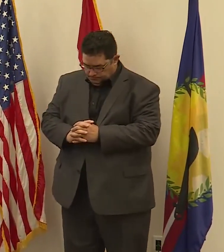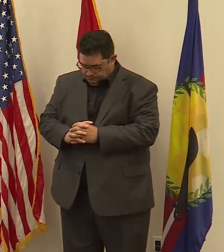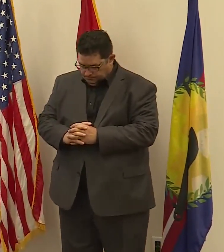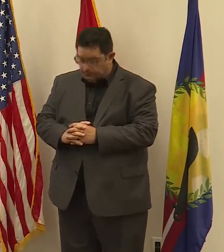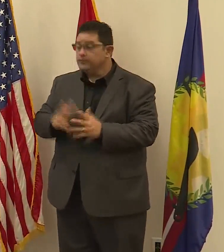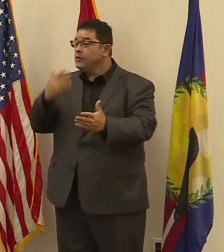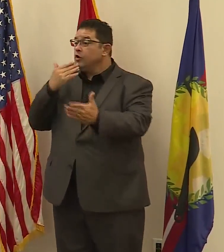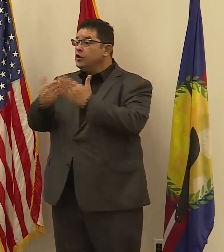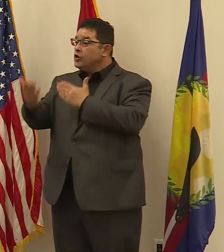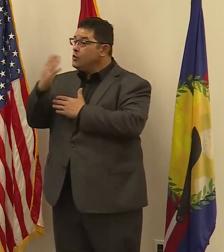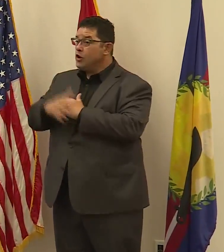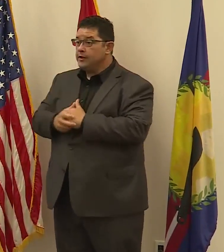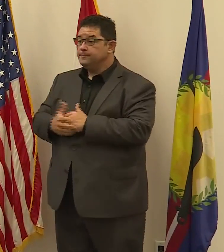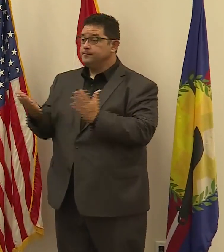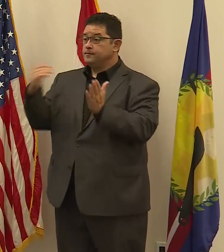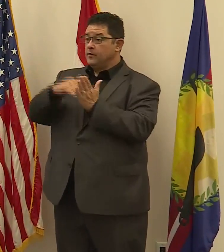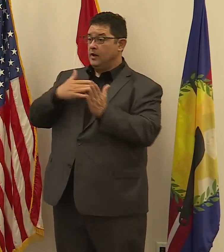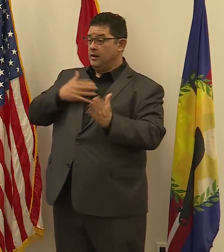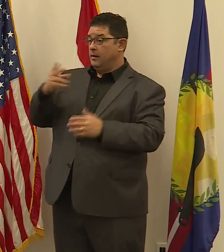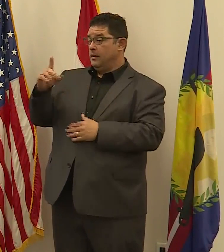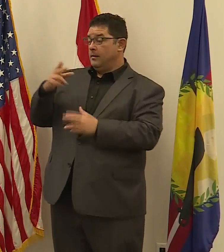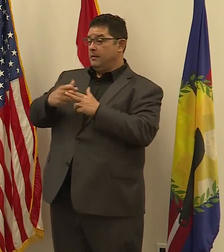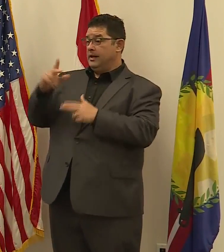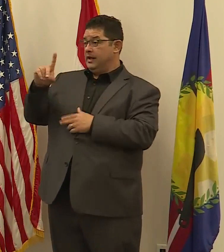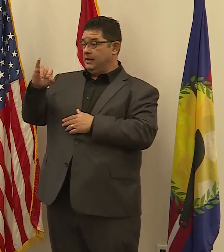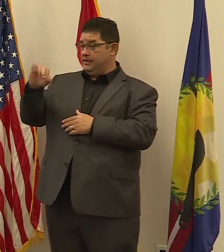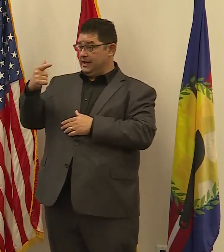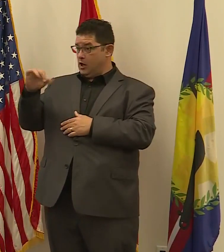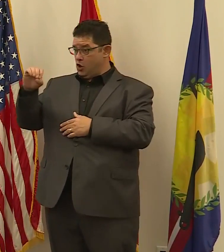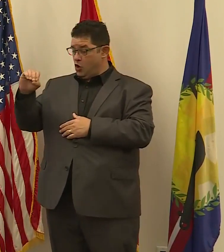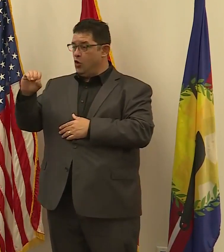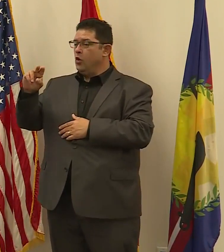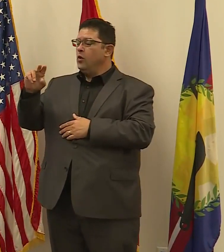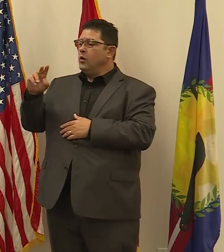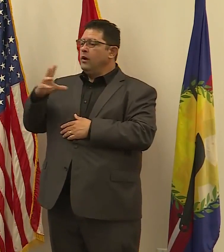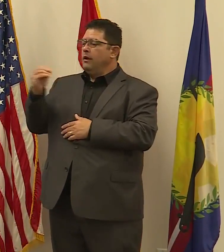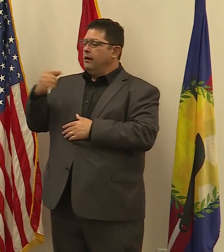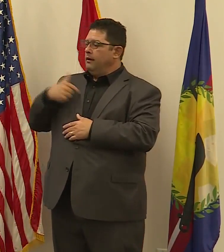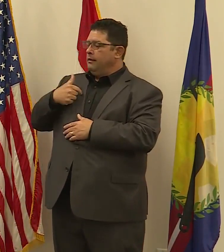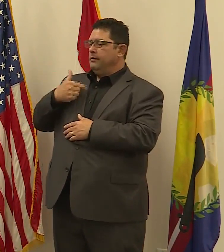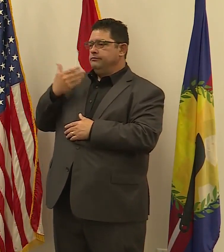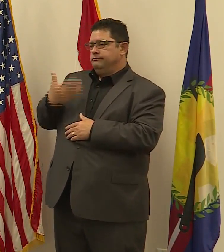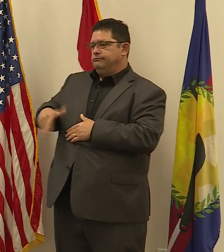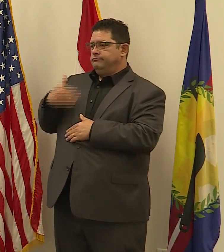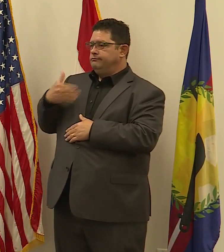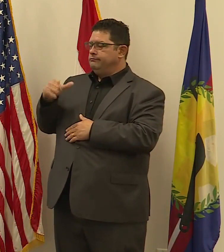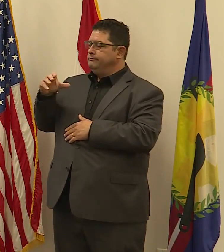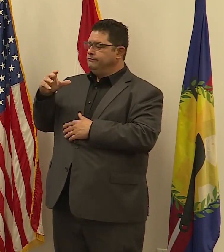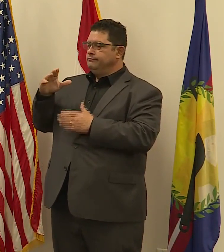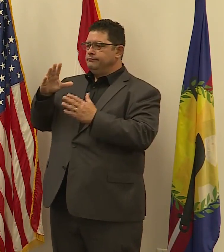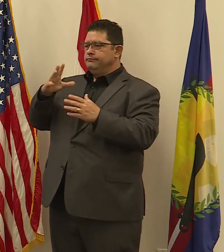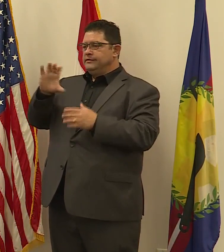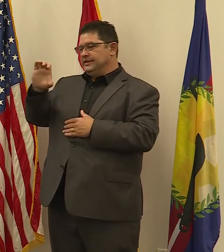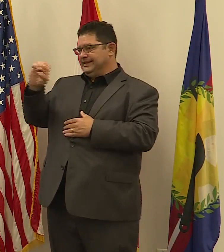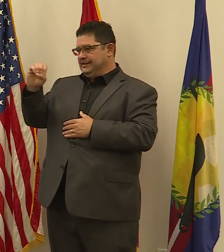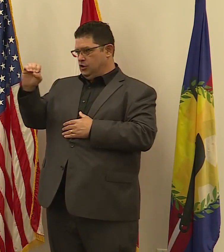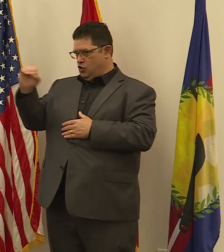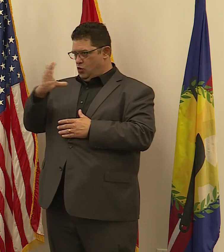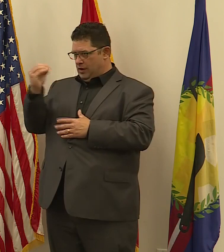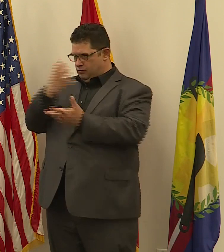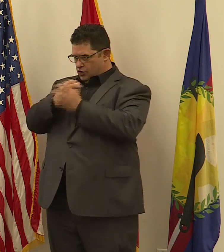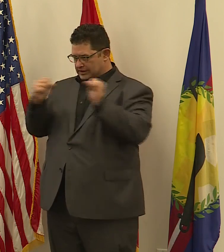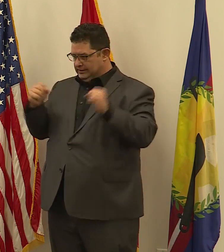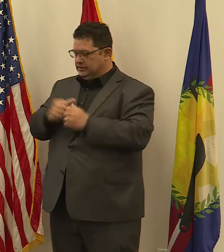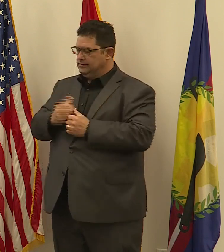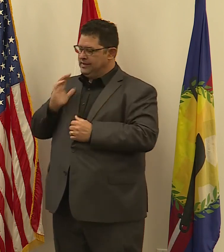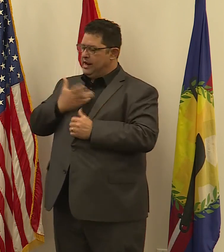Well, good morning. Again, my name is Diego Bente, and I'm the president and CEO of Casa de Salud. As Dr. Page mentioned, our mission